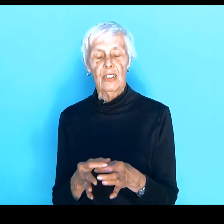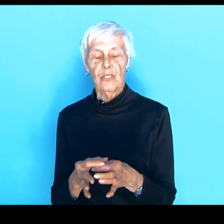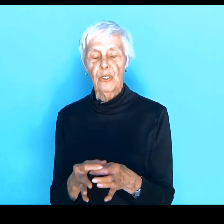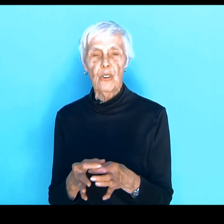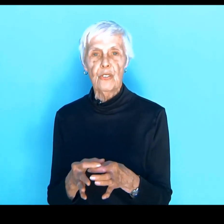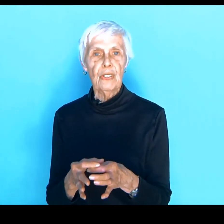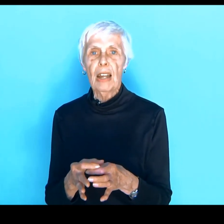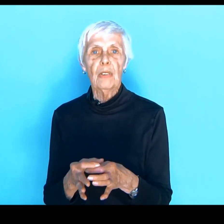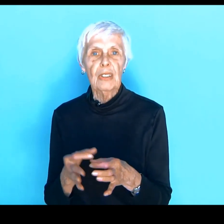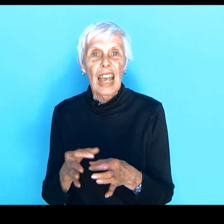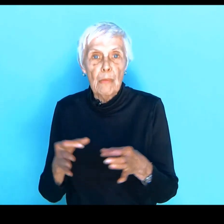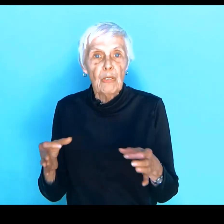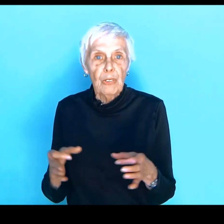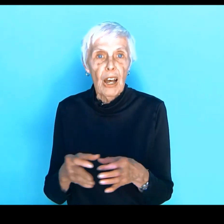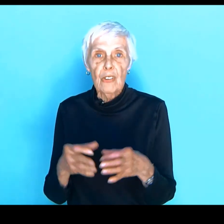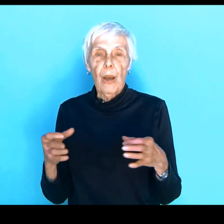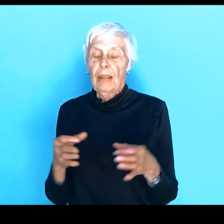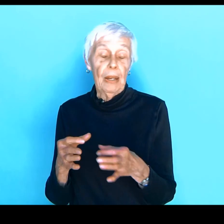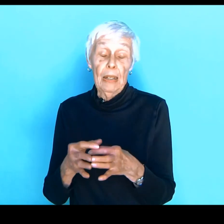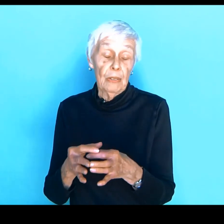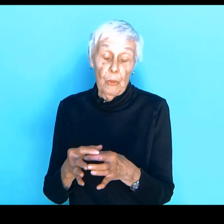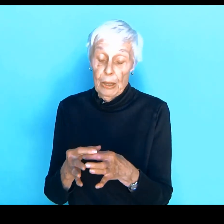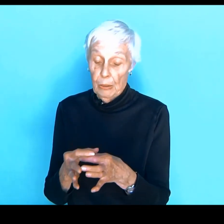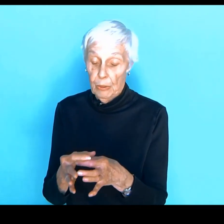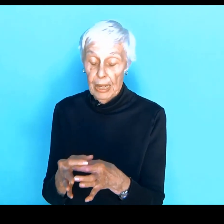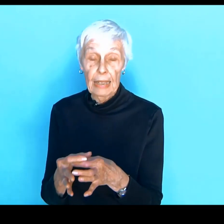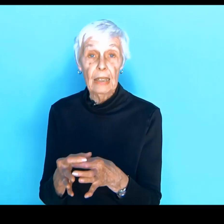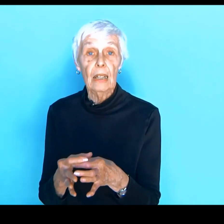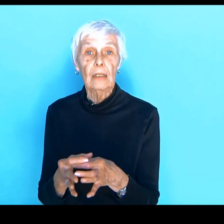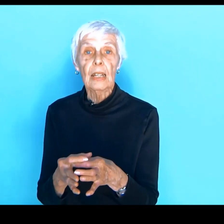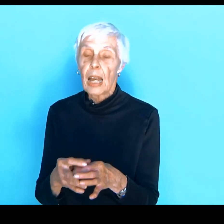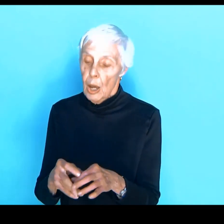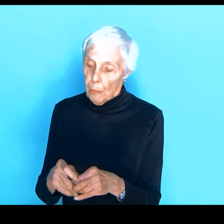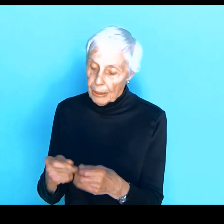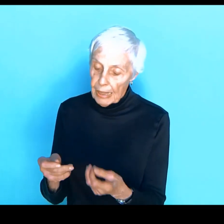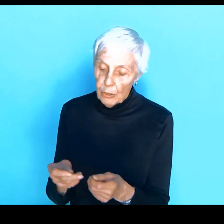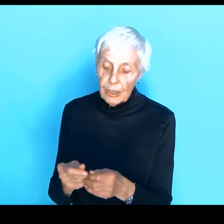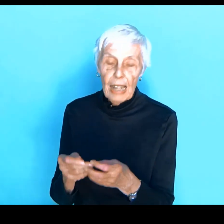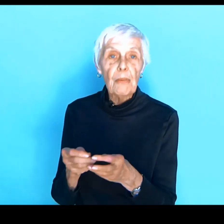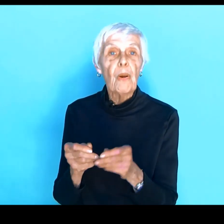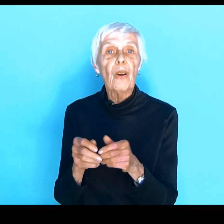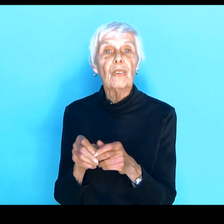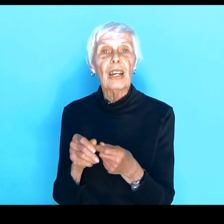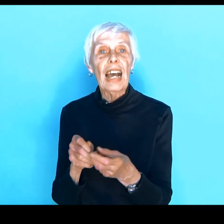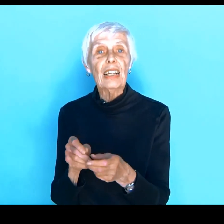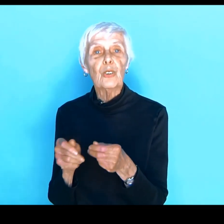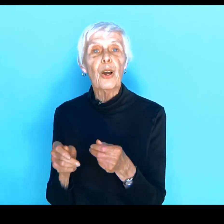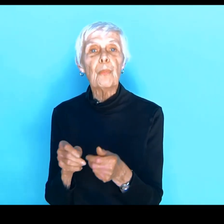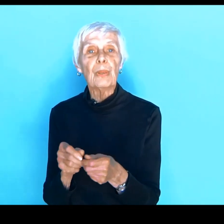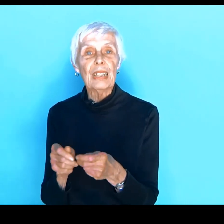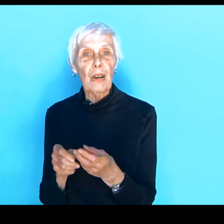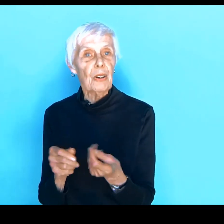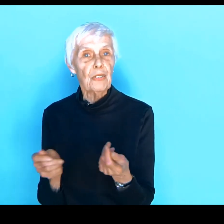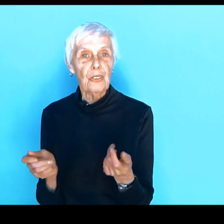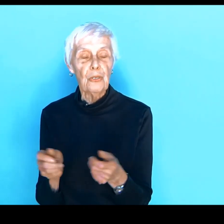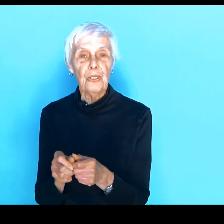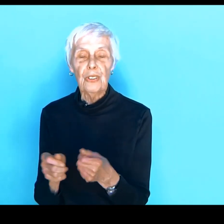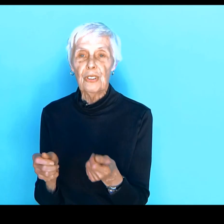Trojans, I don't camouflage, I don't know why they were khaki-colored. But they looked at it, all kind of crumbly now, because this was years